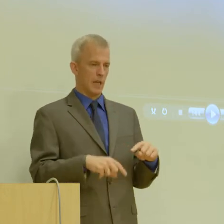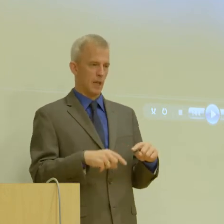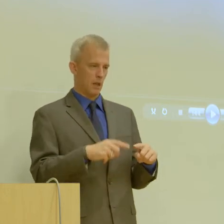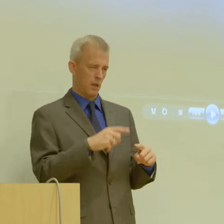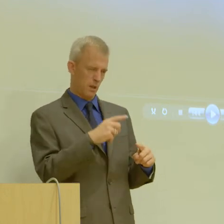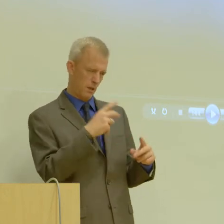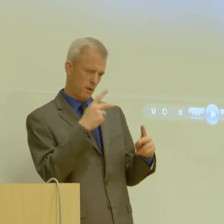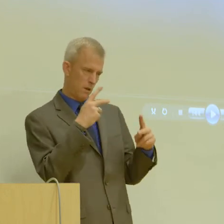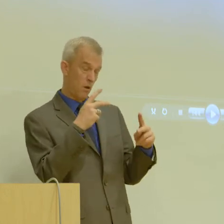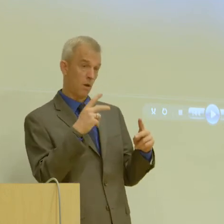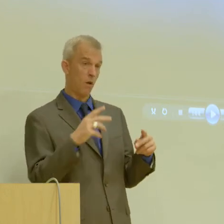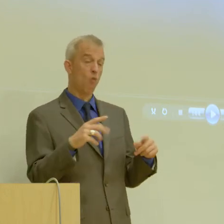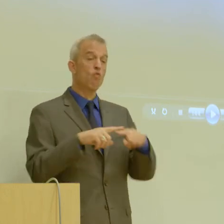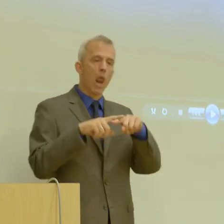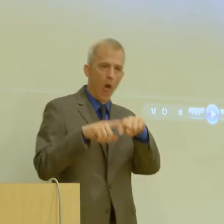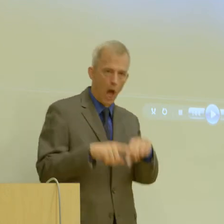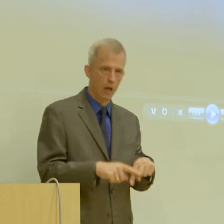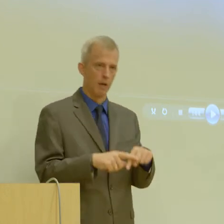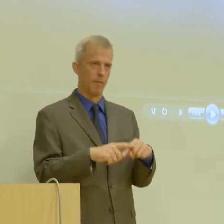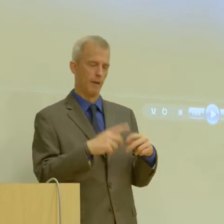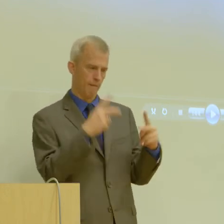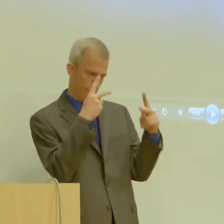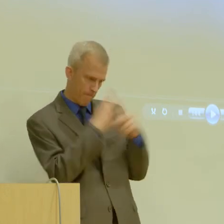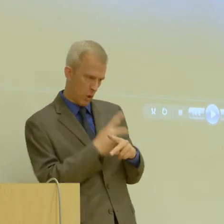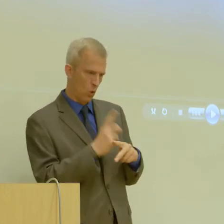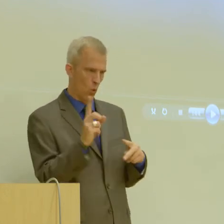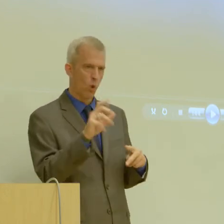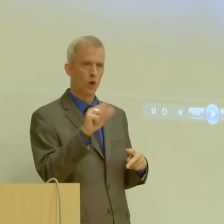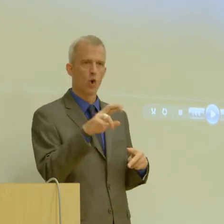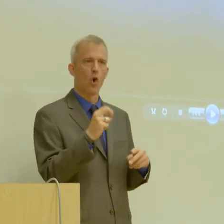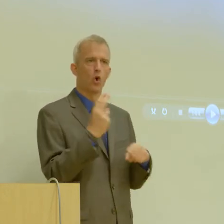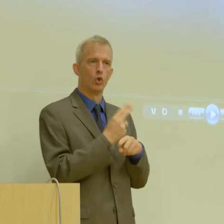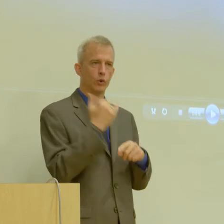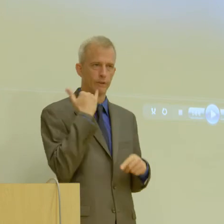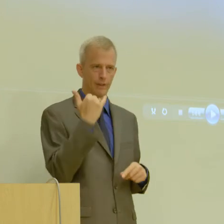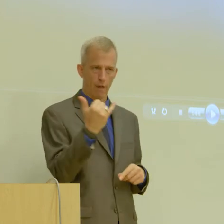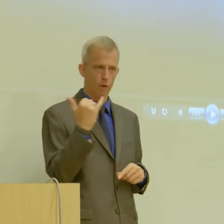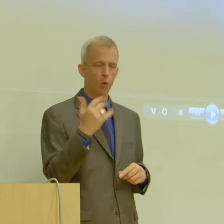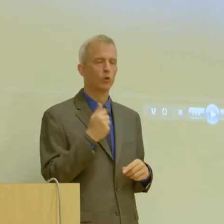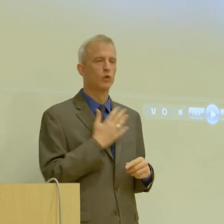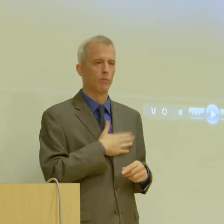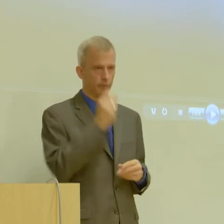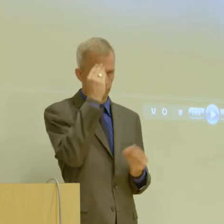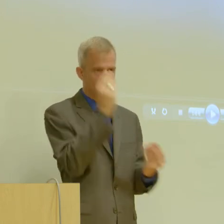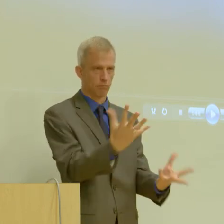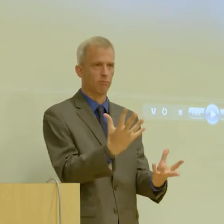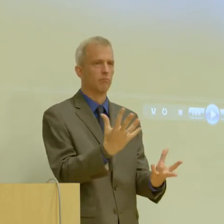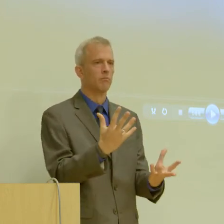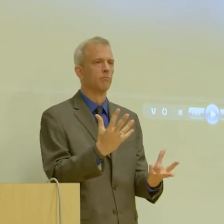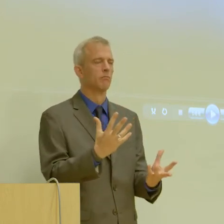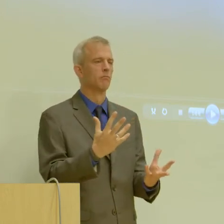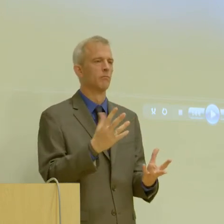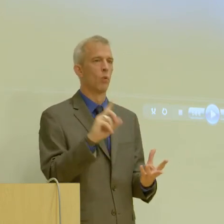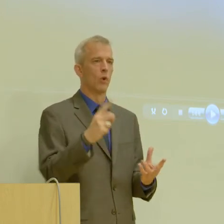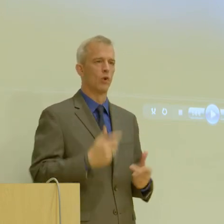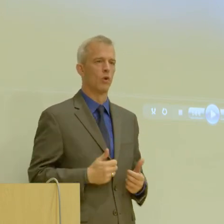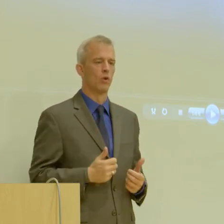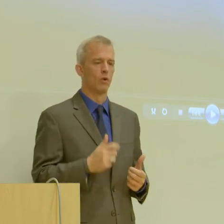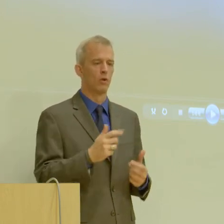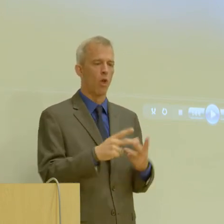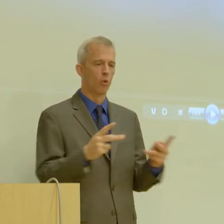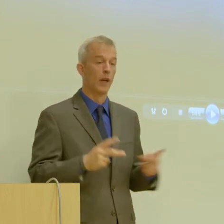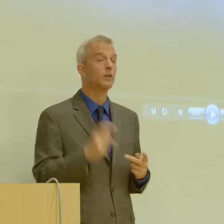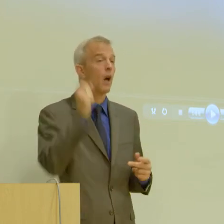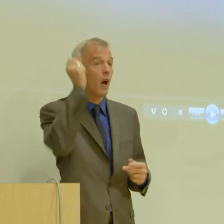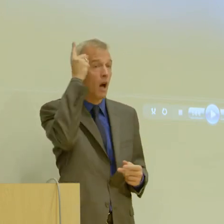please be prepared to enter your location. Text to 911 cannot be sent to more than one person. So, send it only to 911